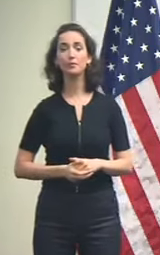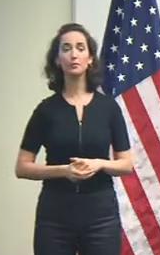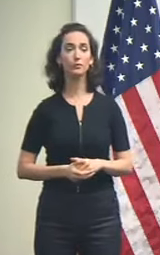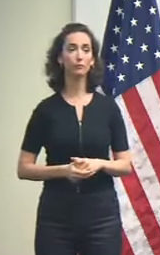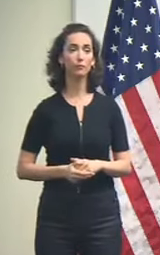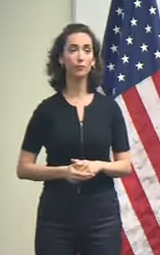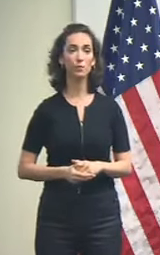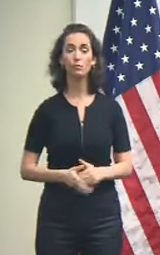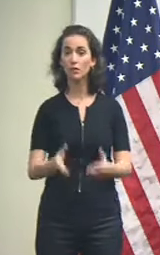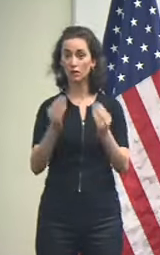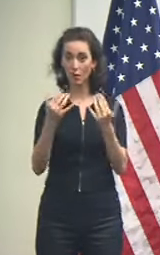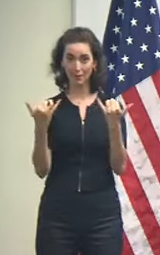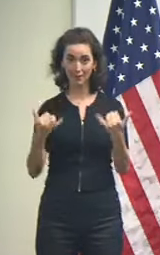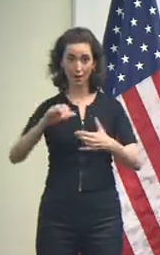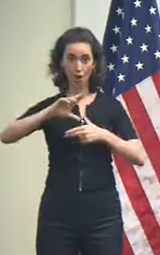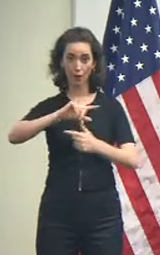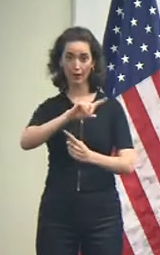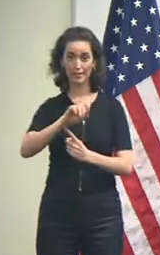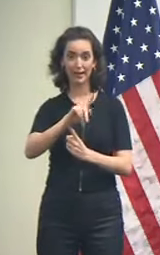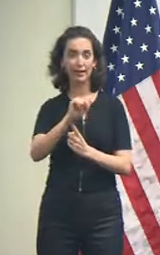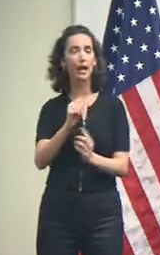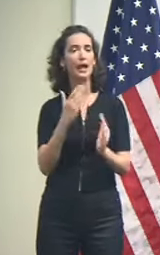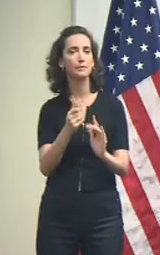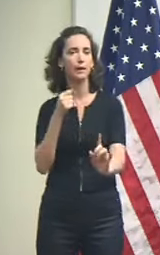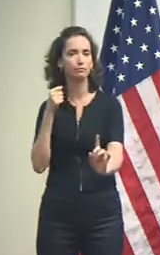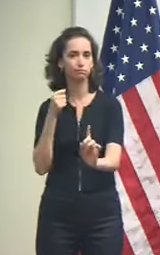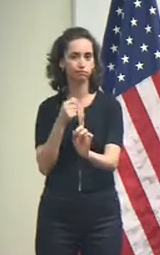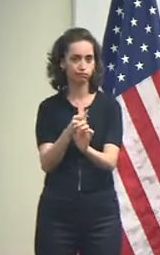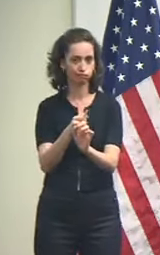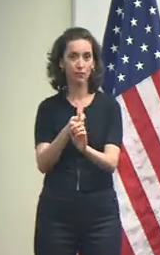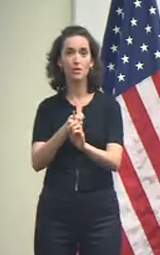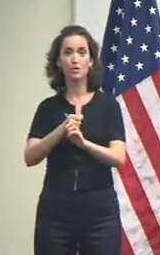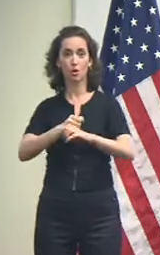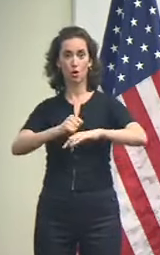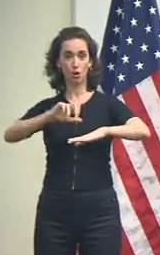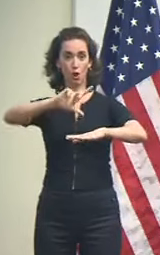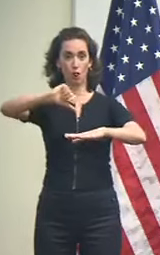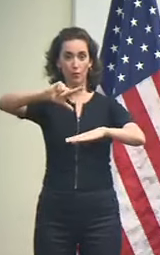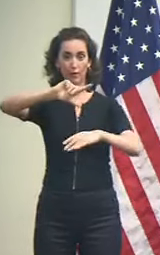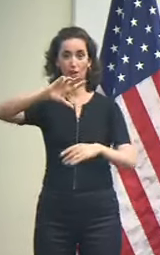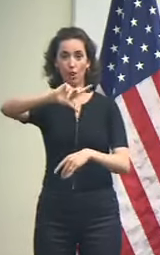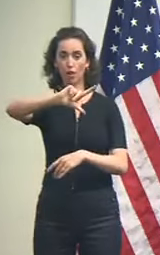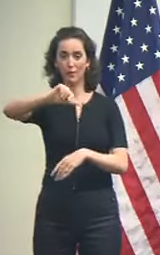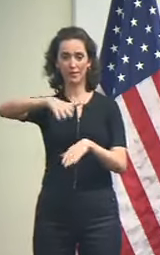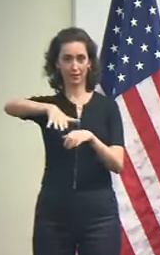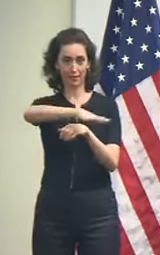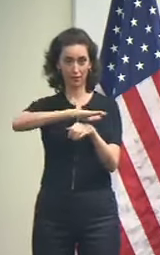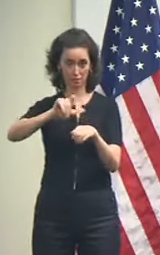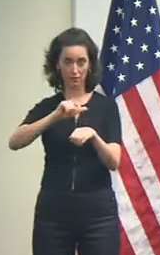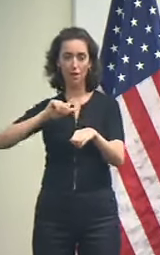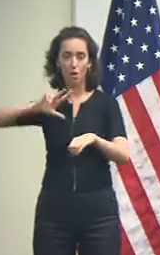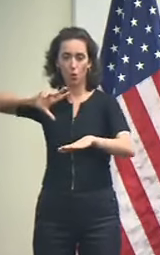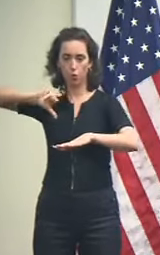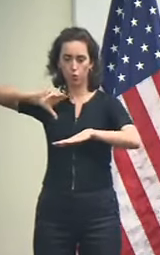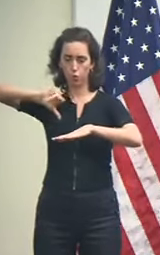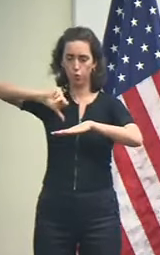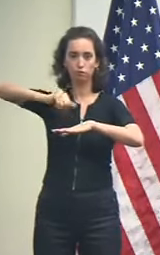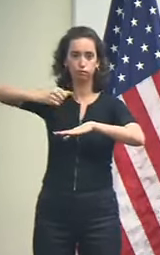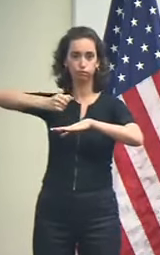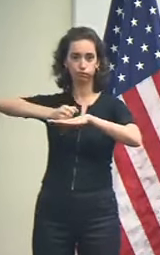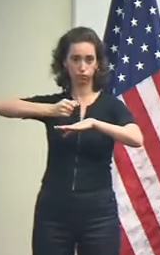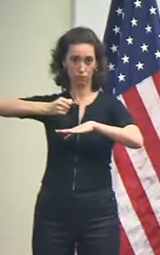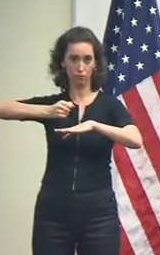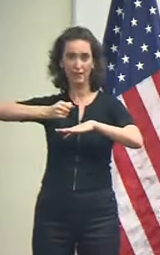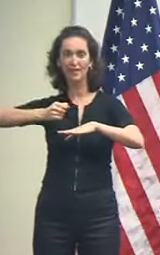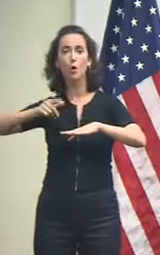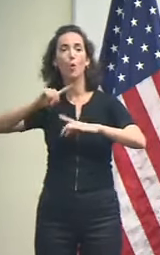Zeta is expected to make landfall sometime this afternoon. In Glendfall, don't